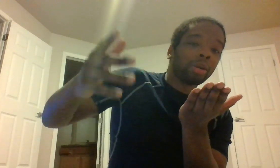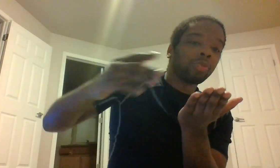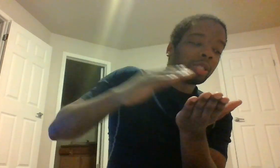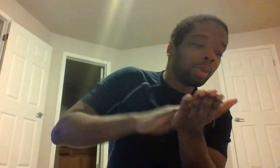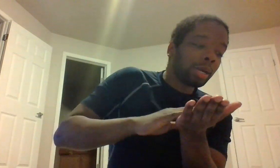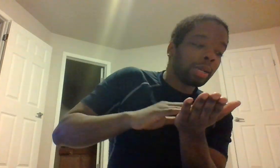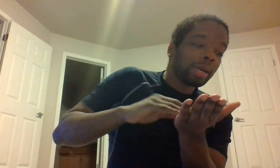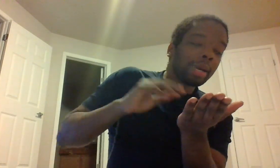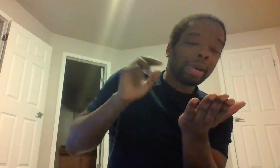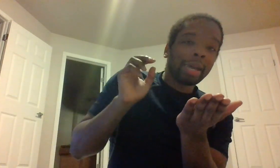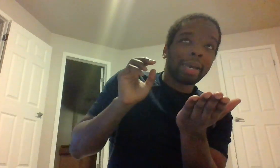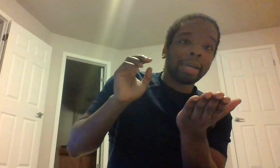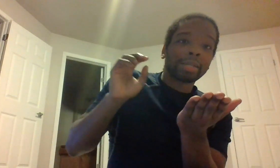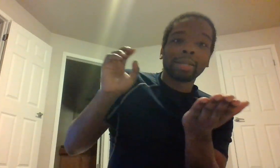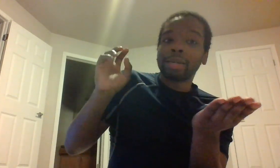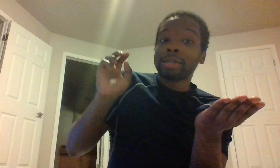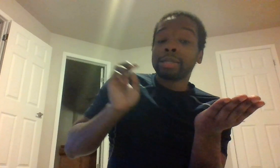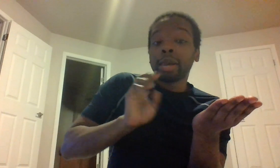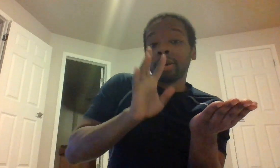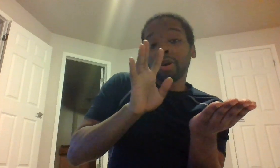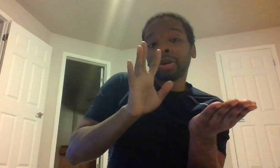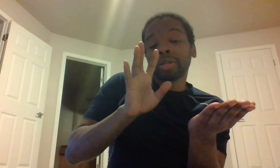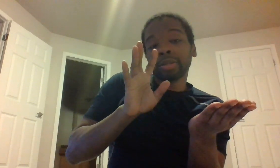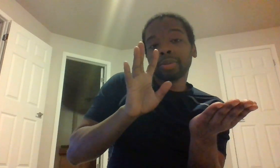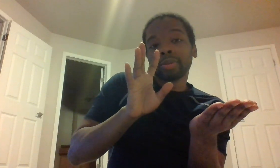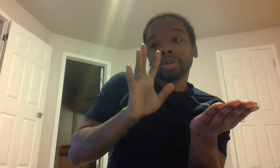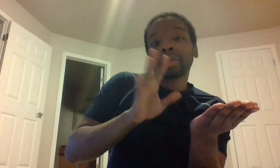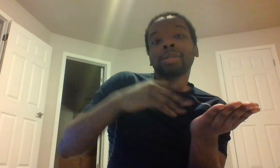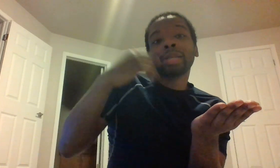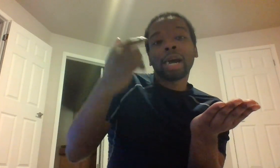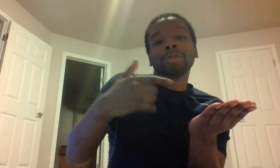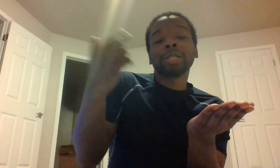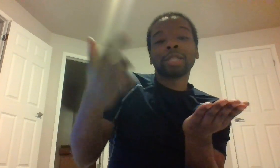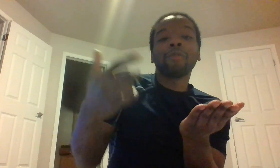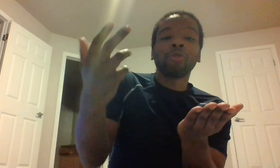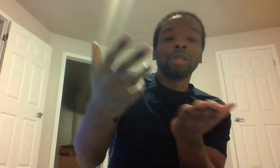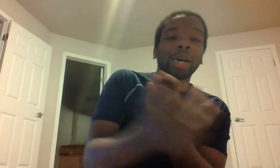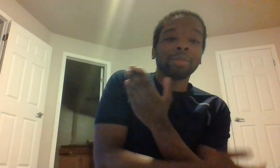which mean it is 10 hertz times itself three times